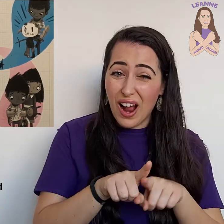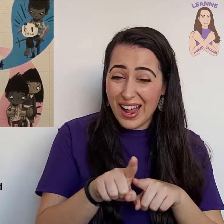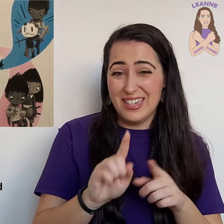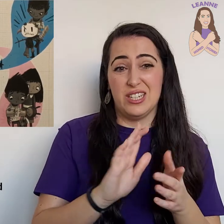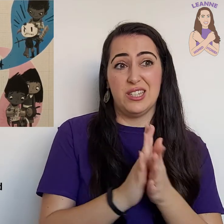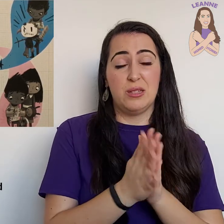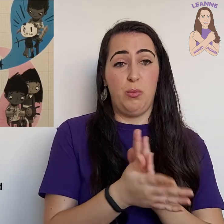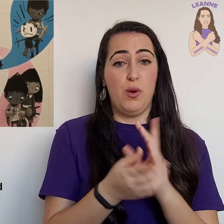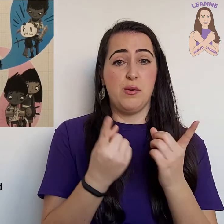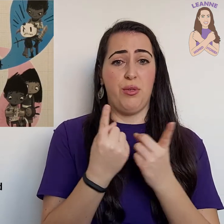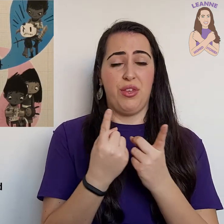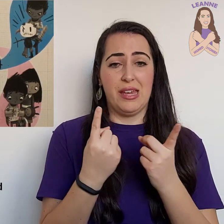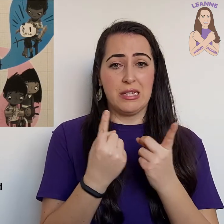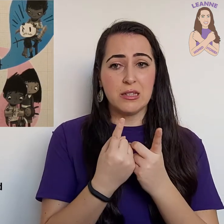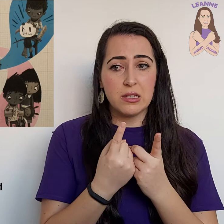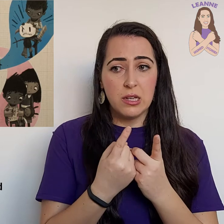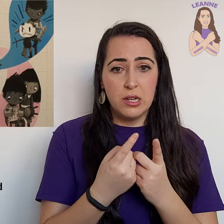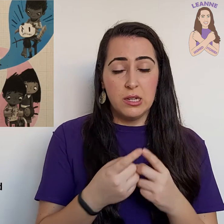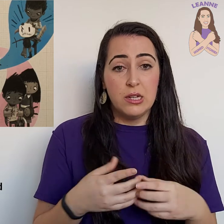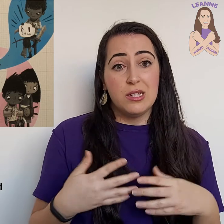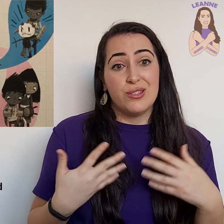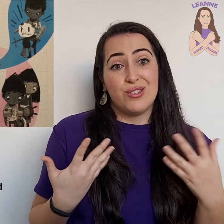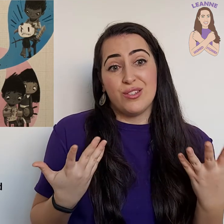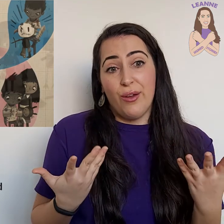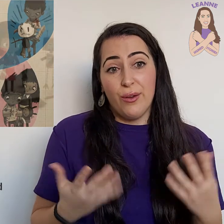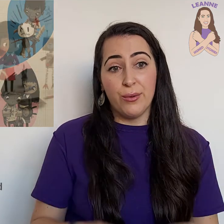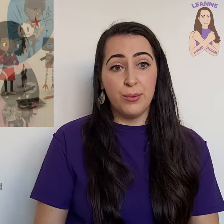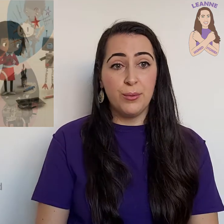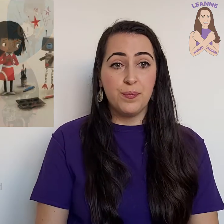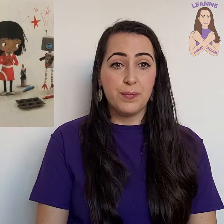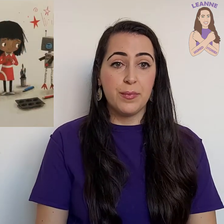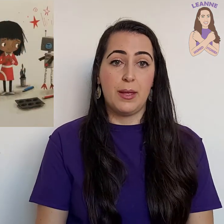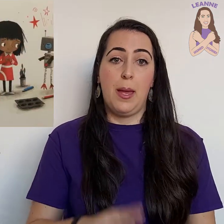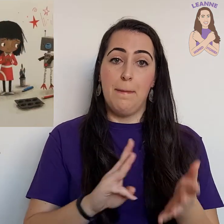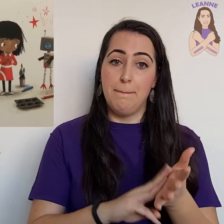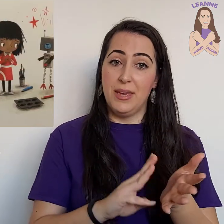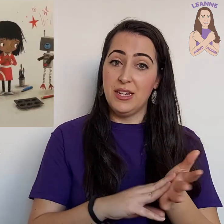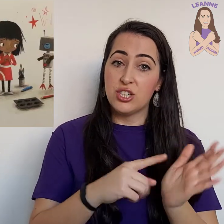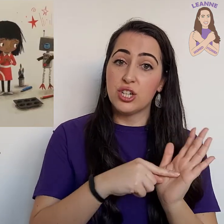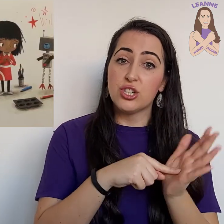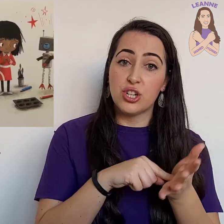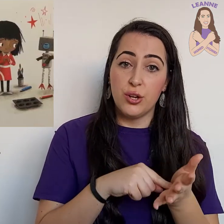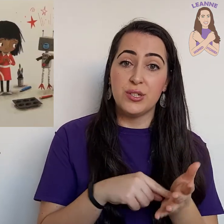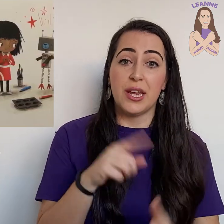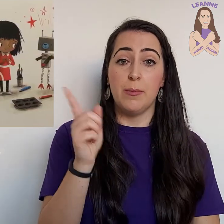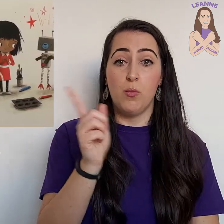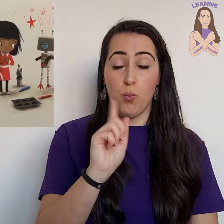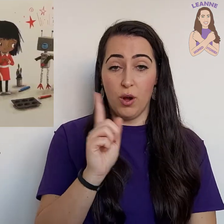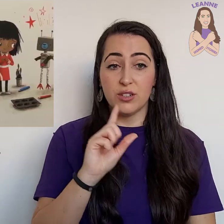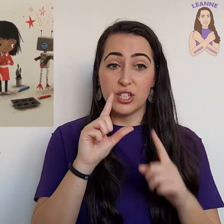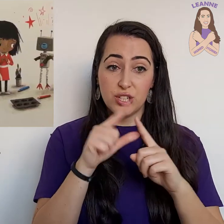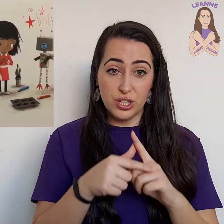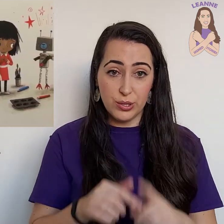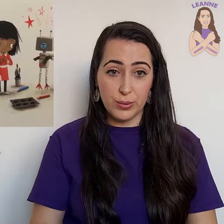to spoil things. So, Misha showed him what to do.